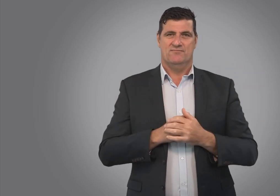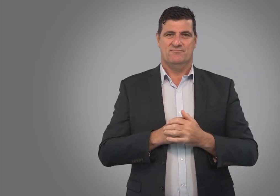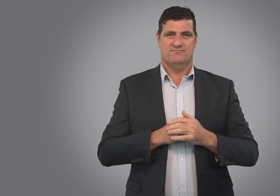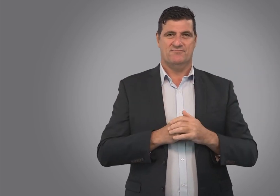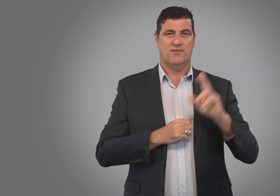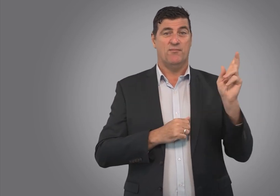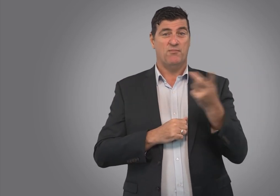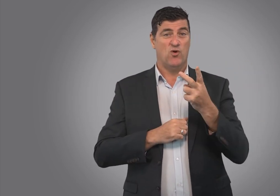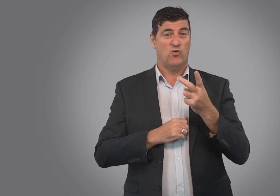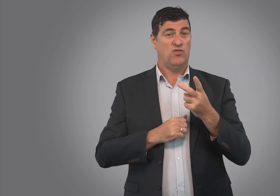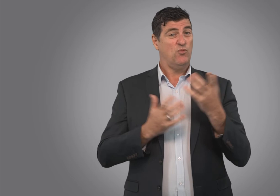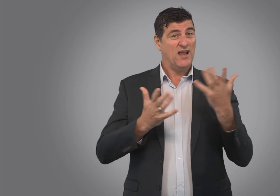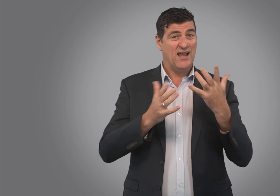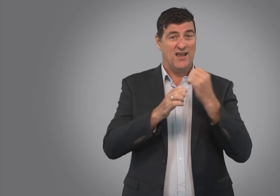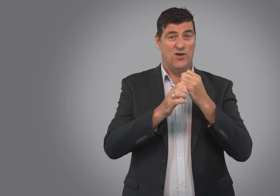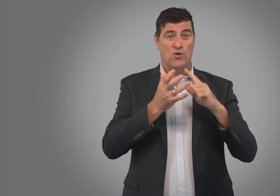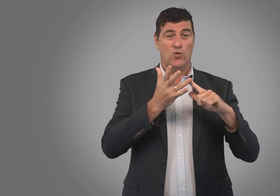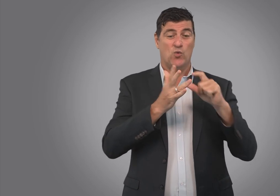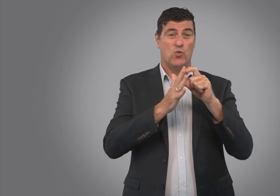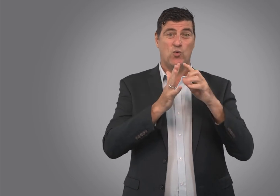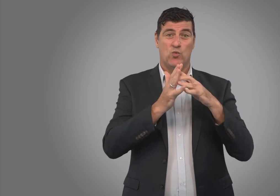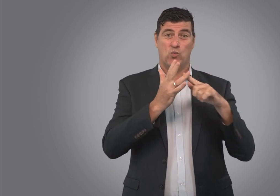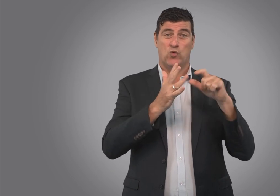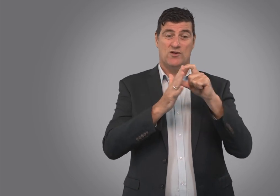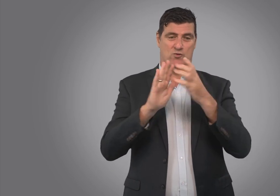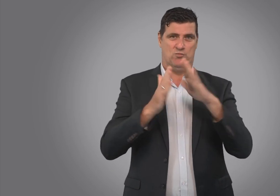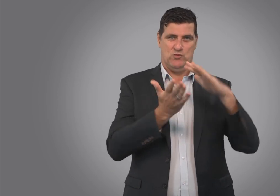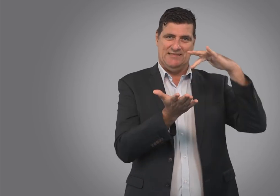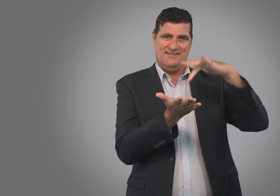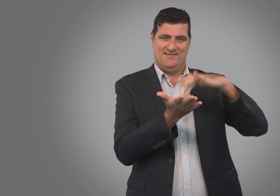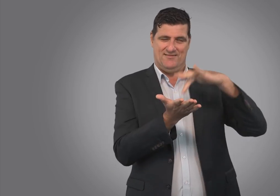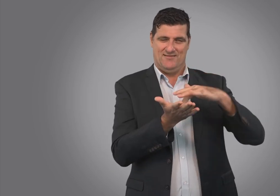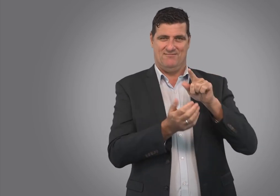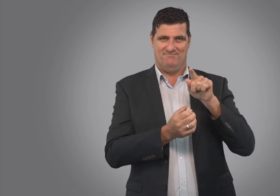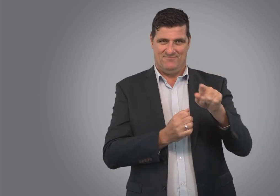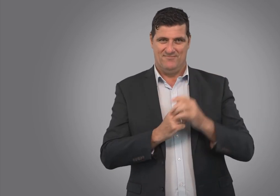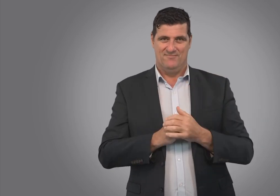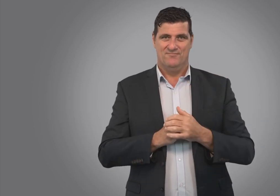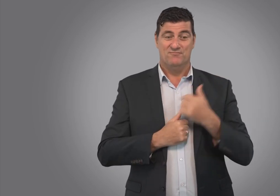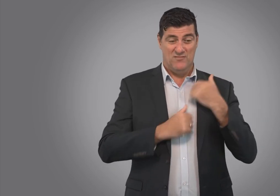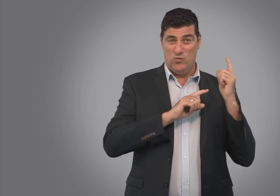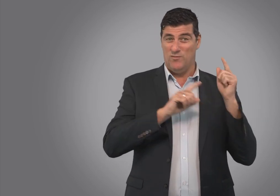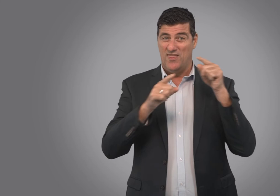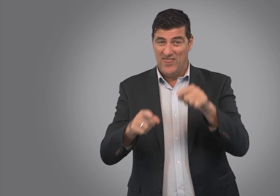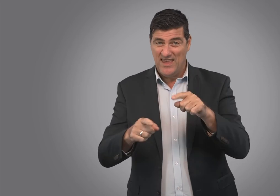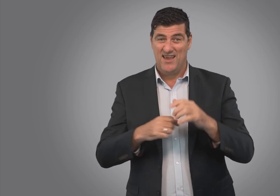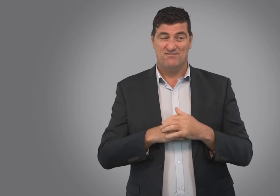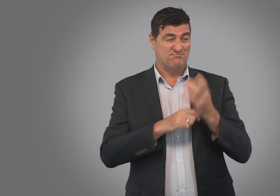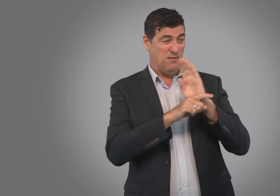Both sessions would be at Goodwood Community Centre. I will be in attendance, as will some board